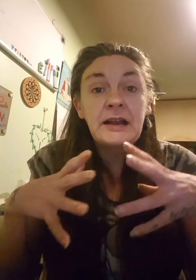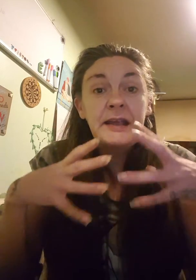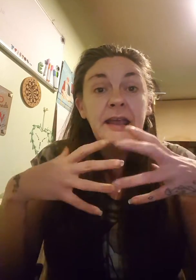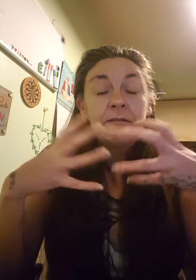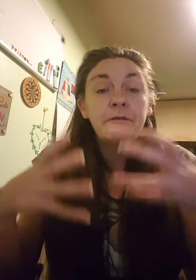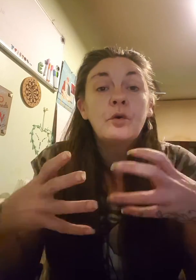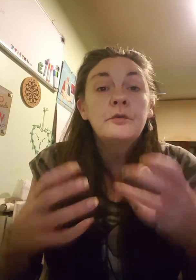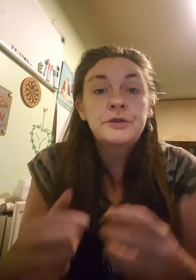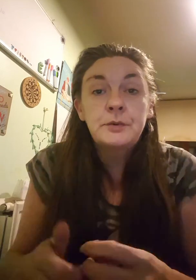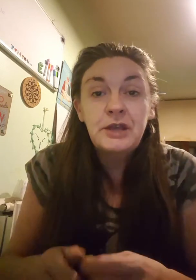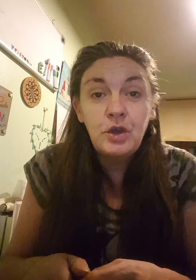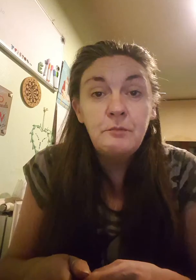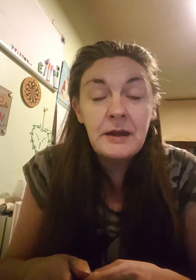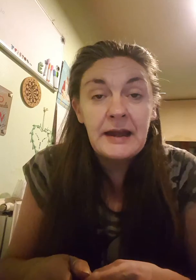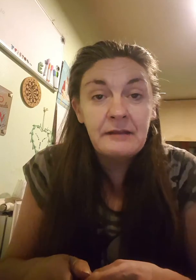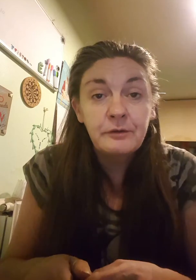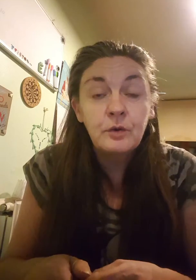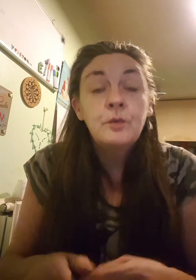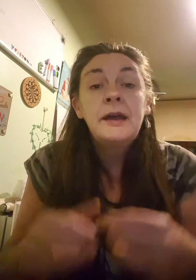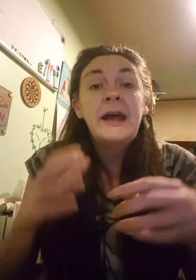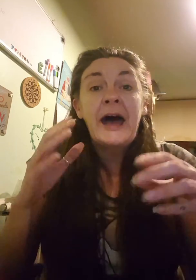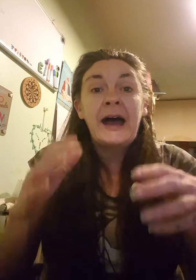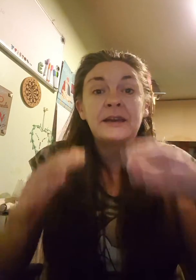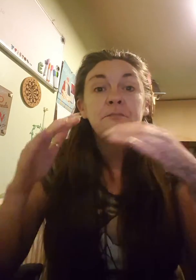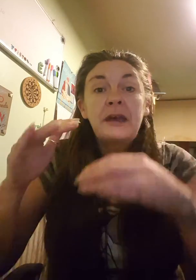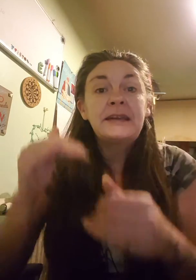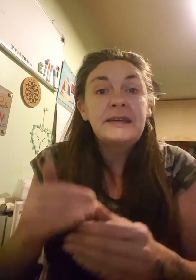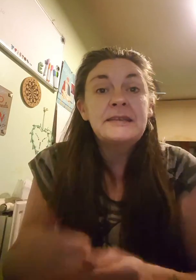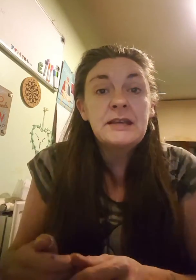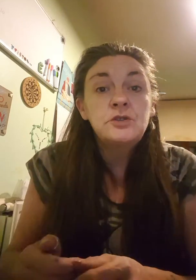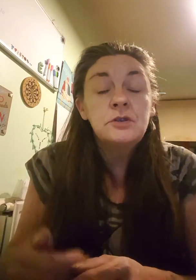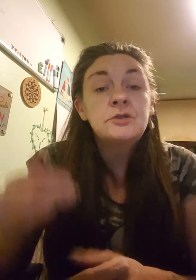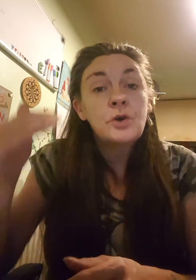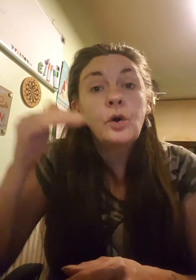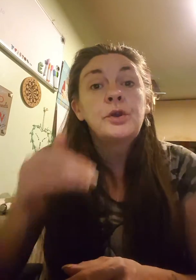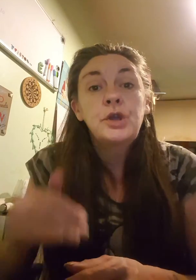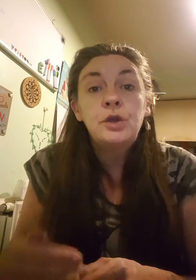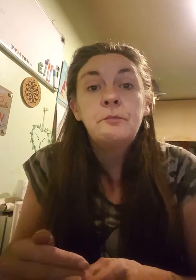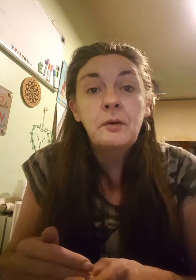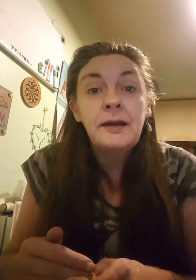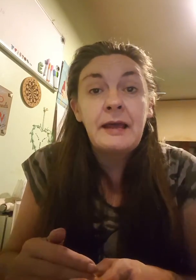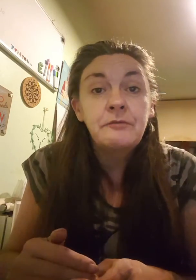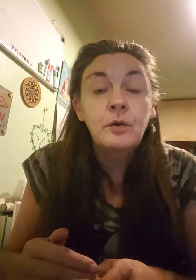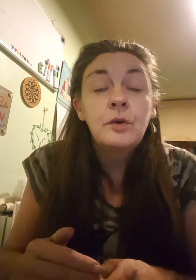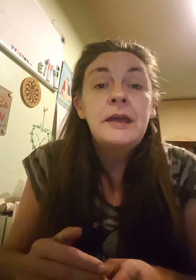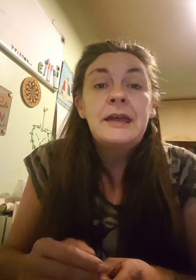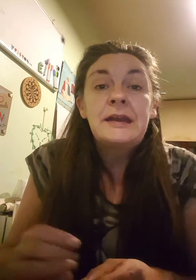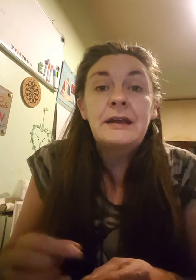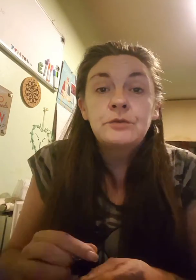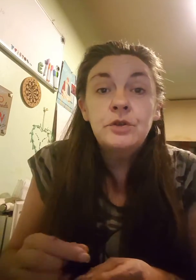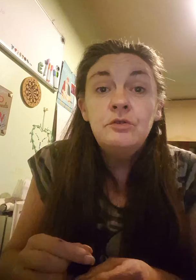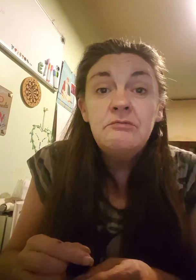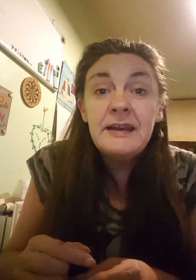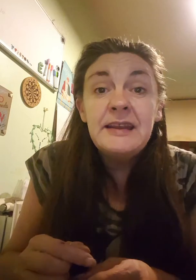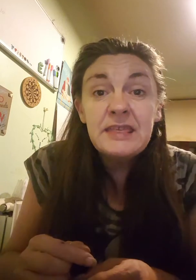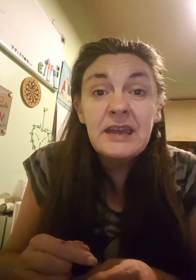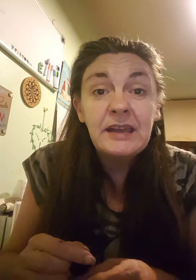evolve to a human level and make decisions on a human level. Now, do you really think